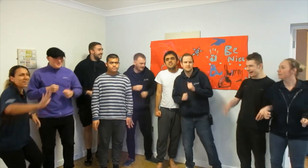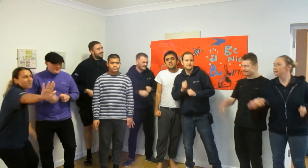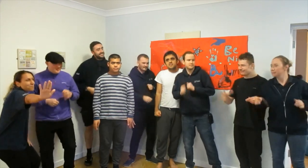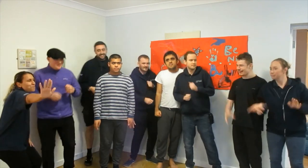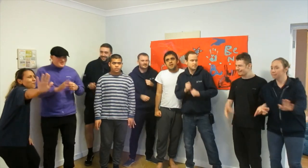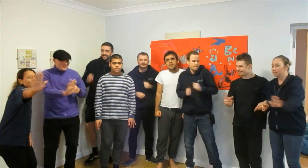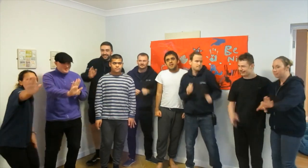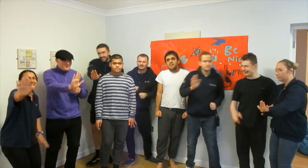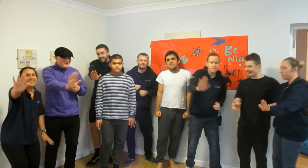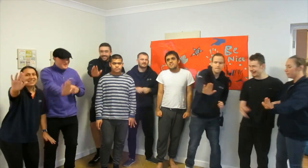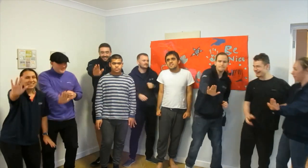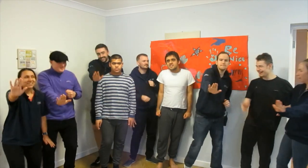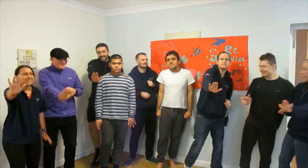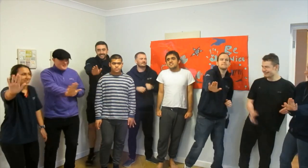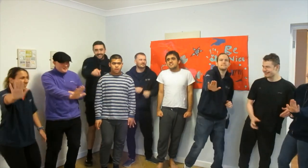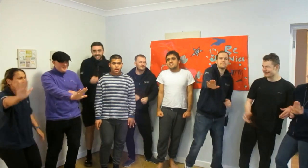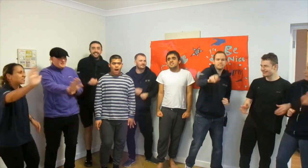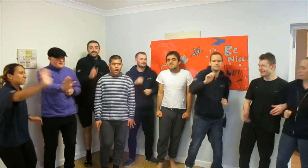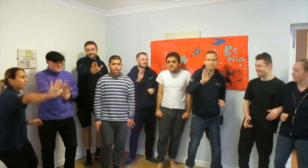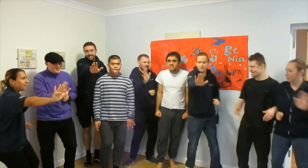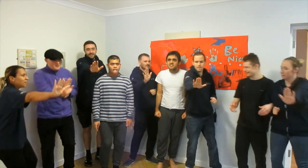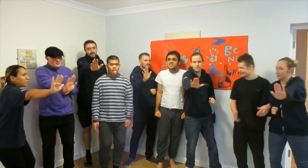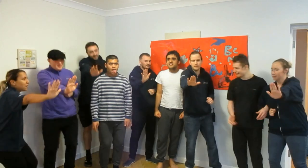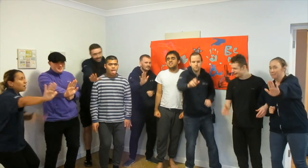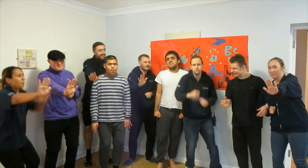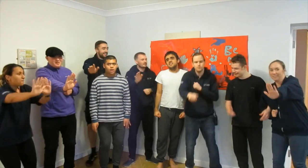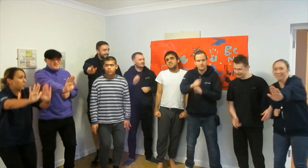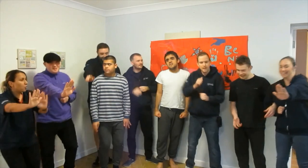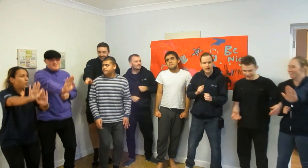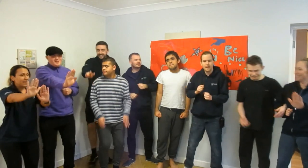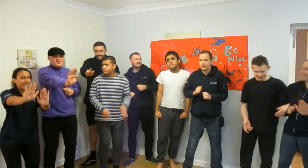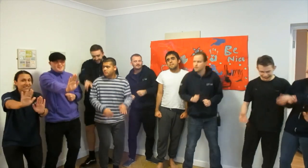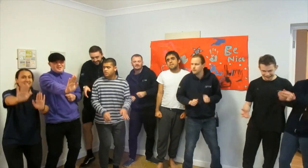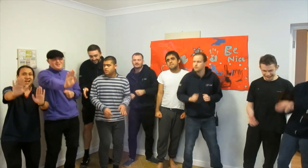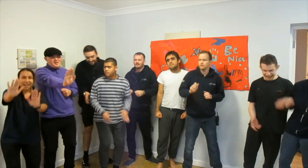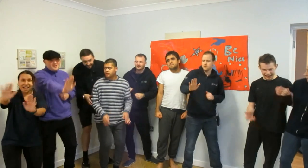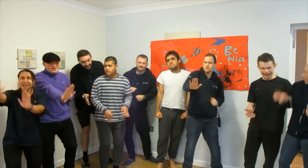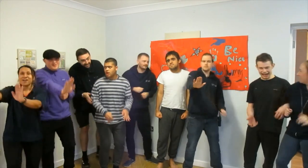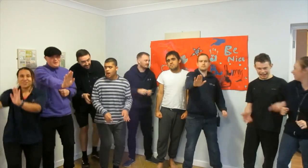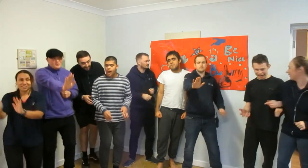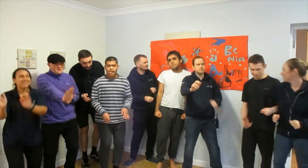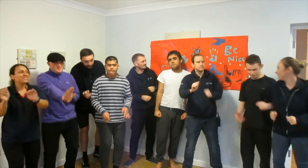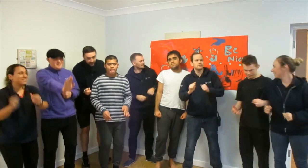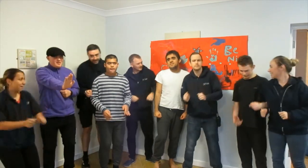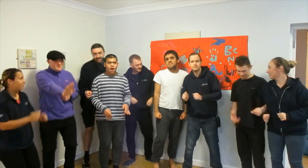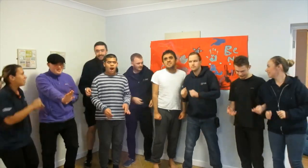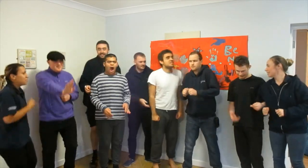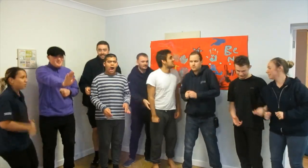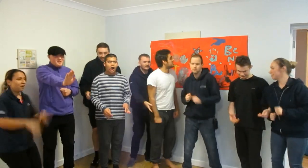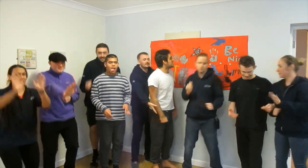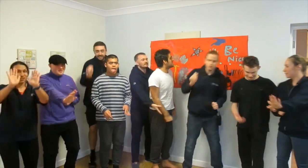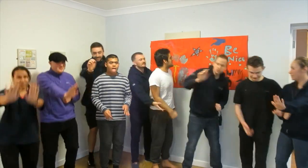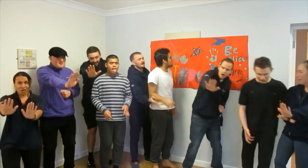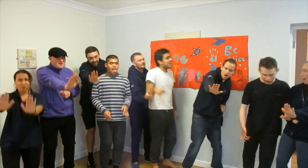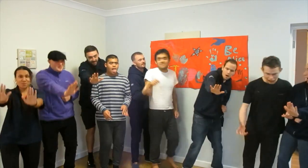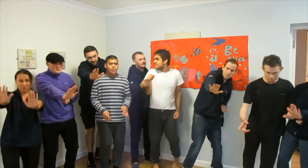stop bullying Let's stop bullying now Clap your hands and sing Stop